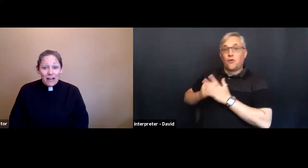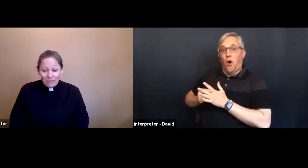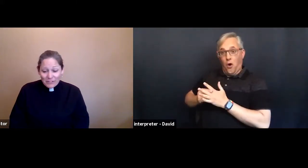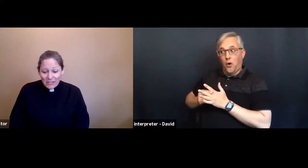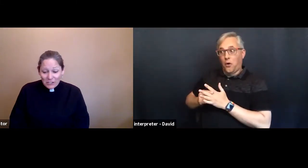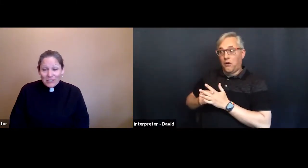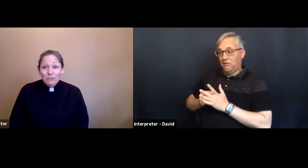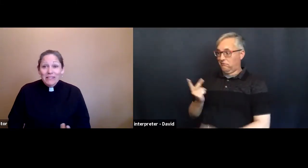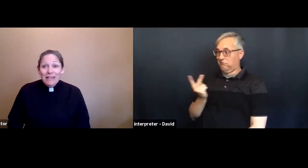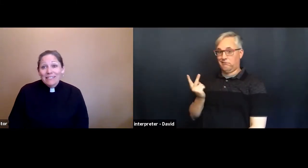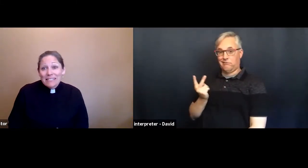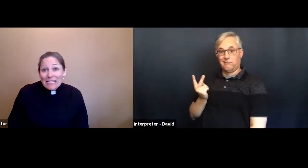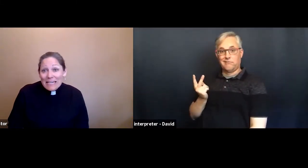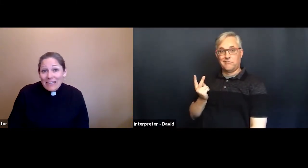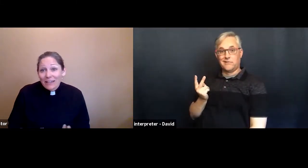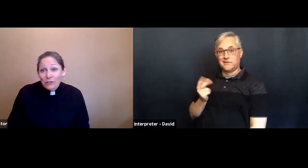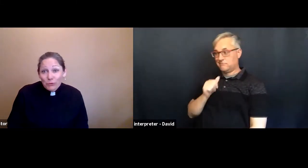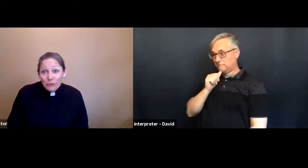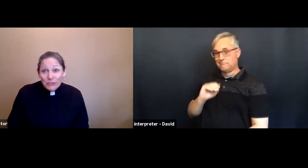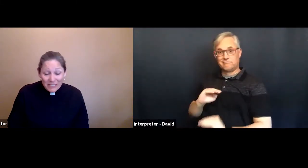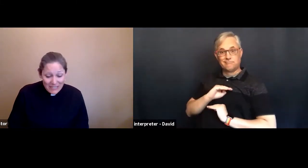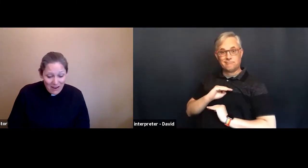conversations with that sneaky and shrewd snake.